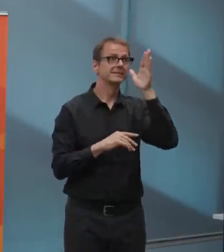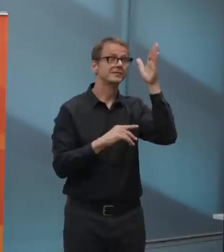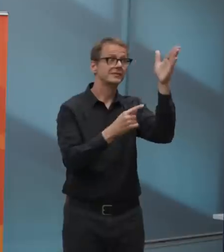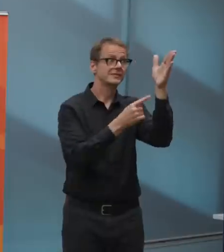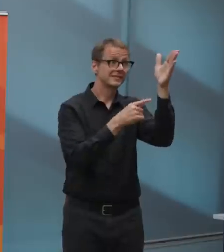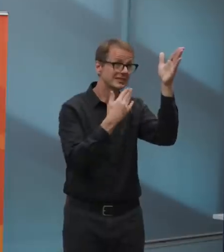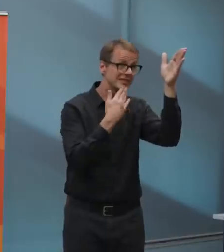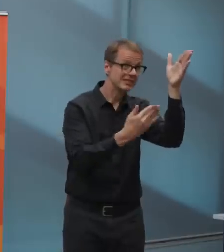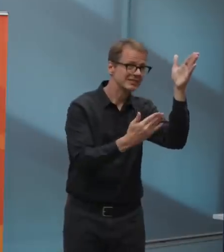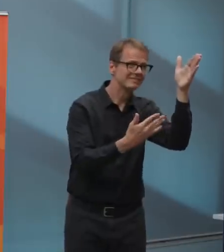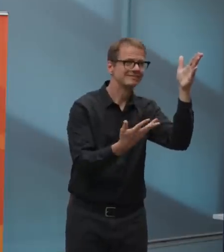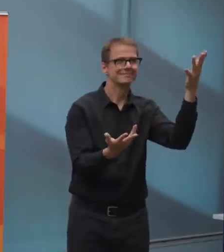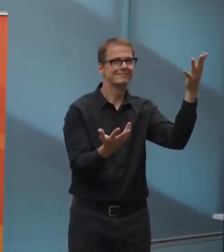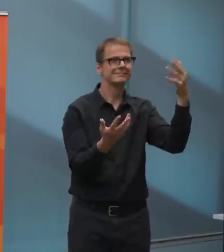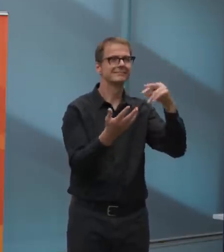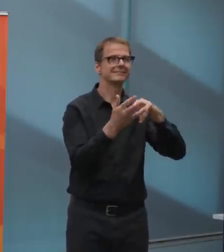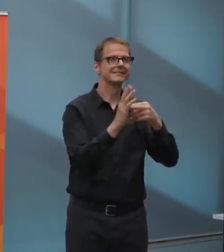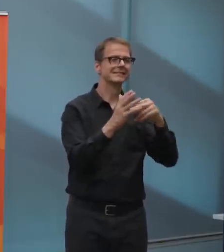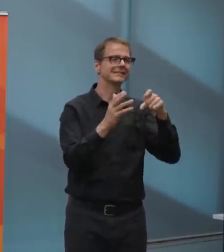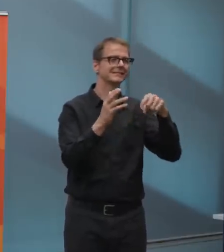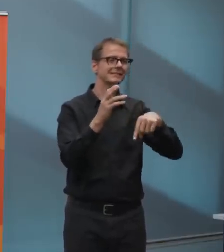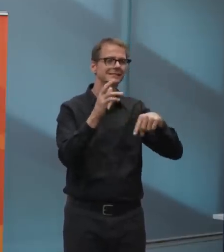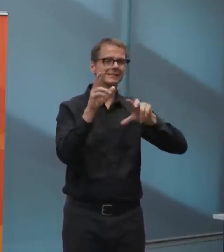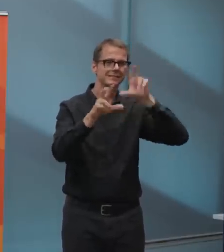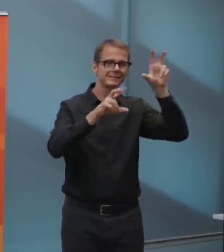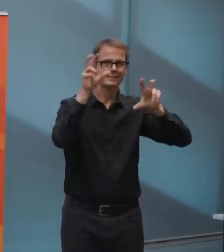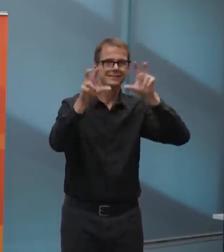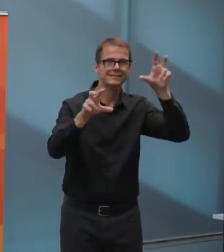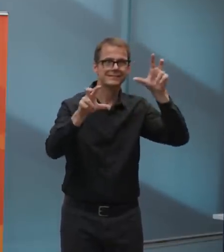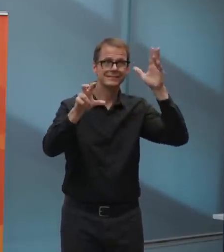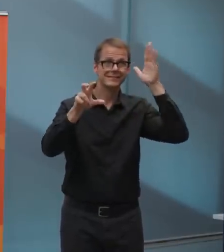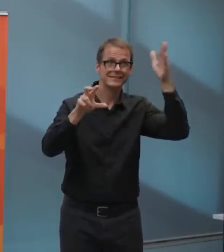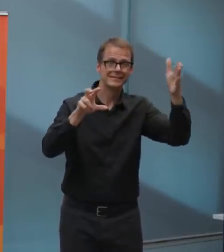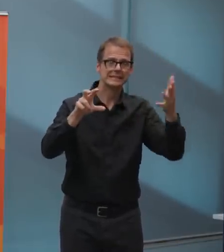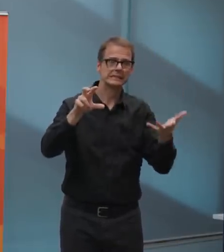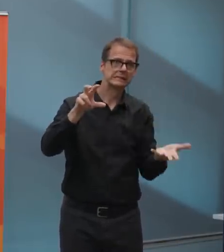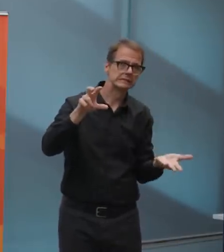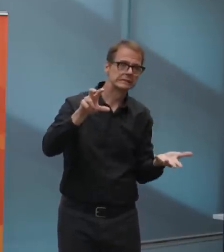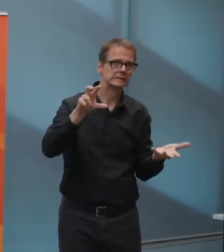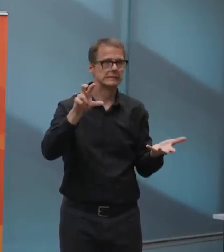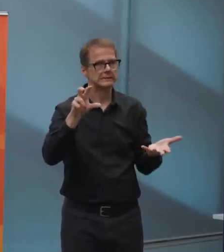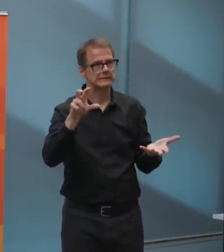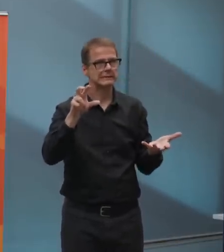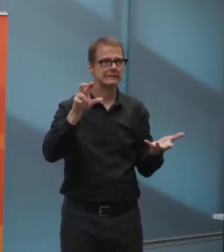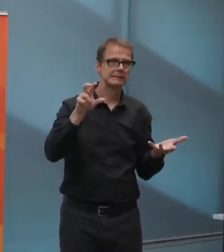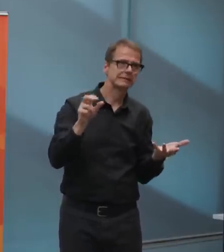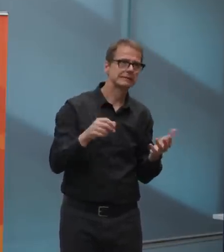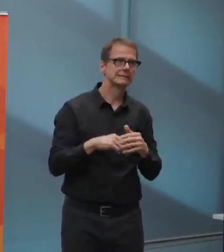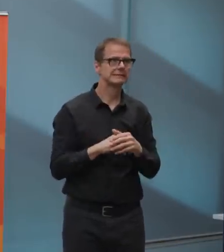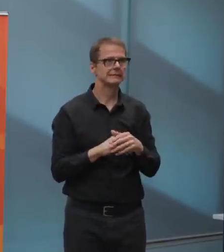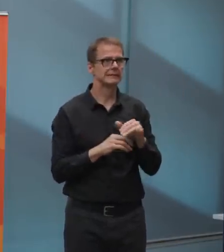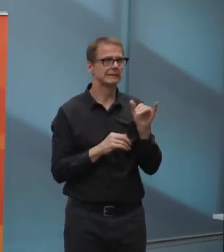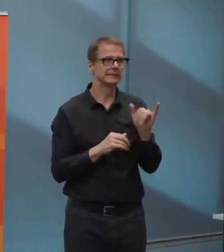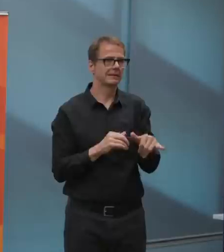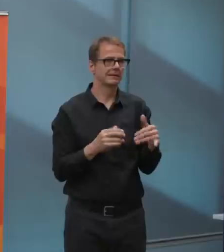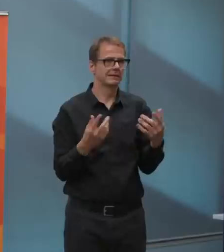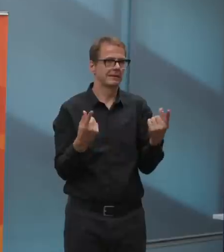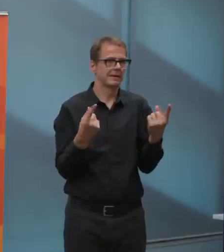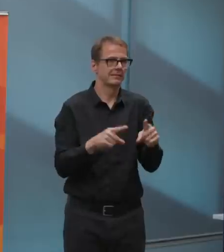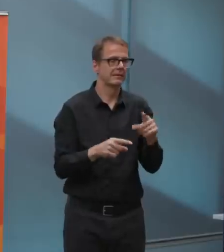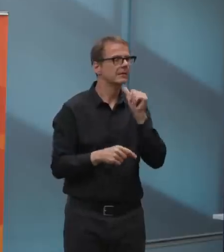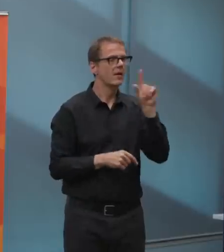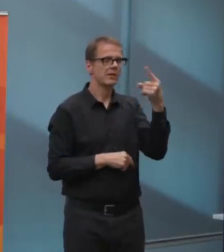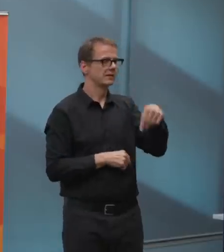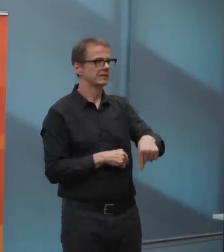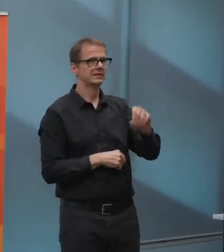uh, for an order of government like us. And our situation is no different than the city of Leduc or the city of Red Deer or the